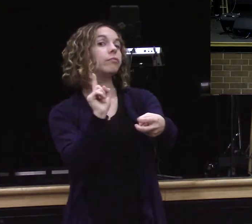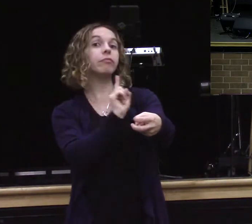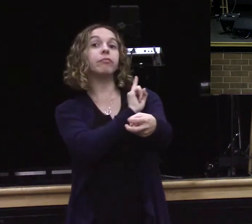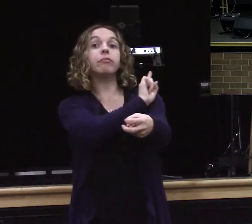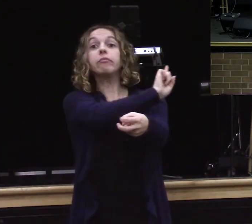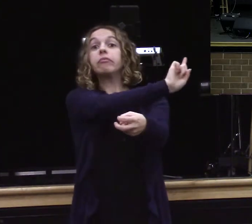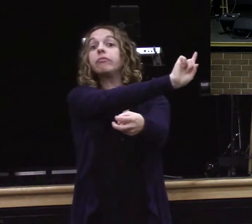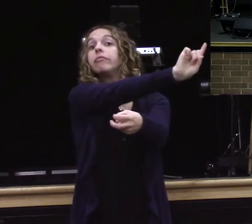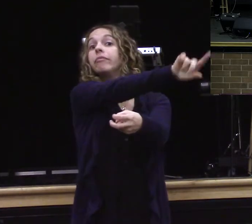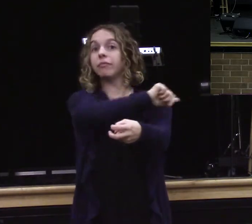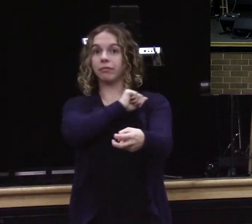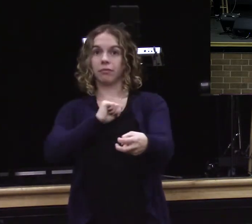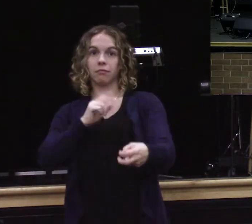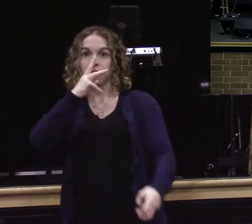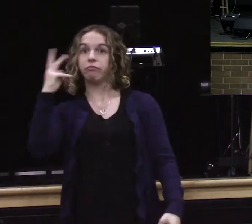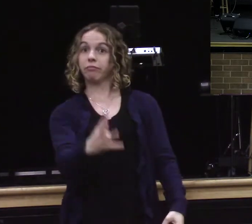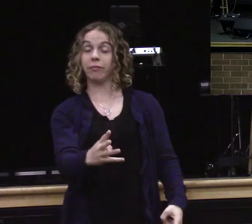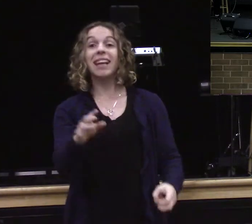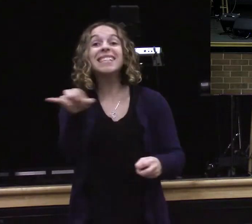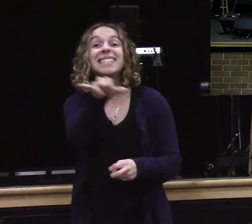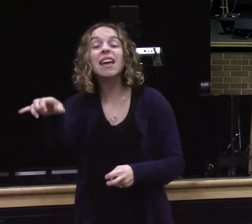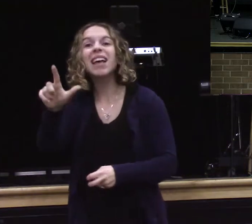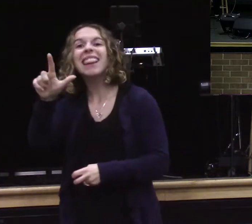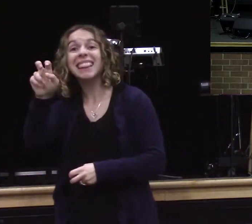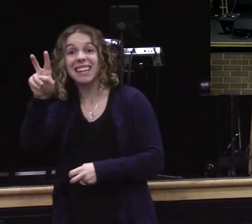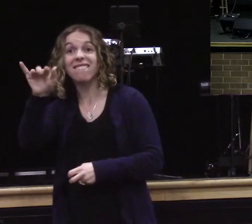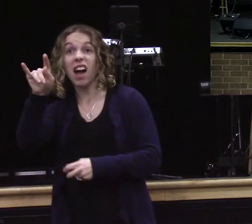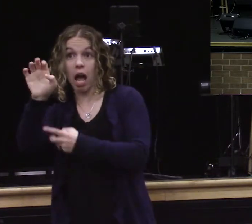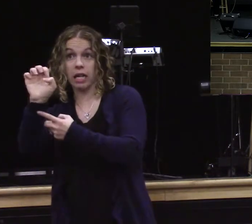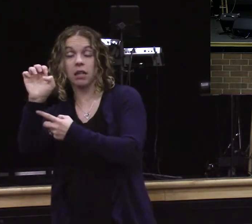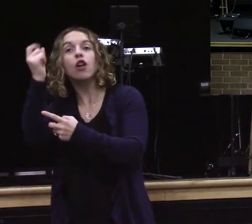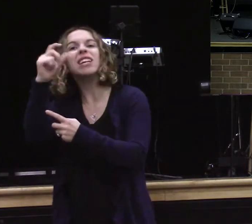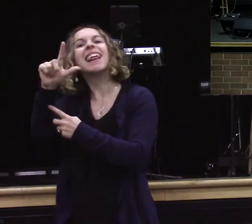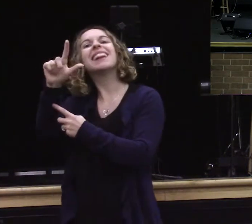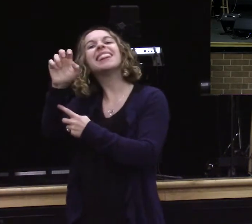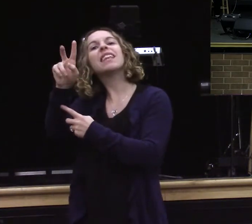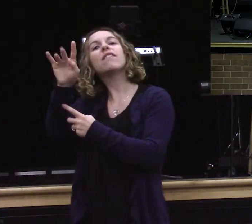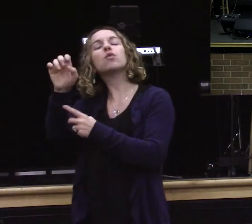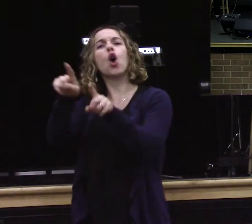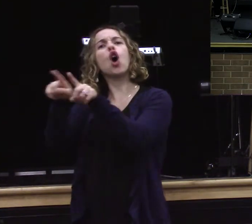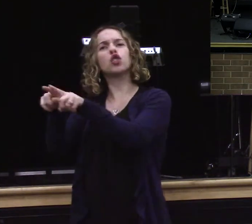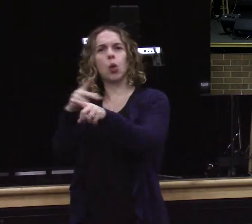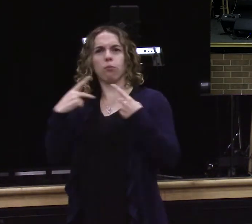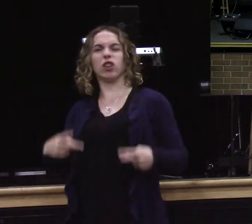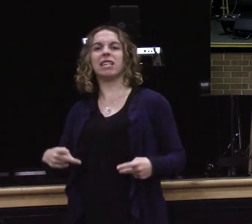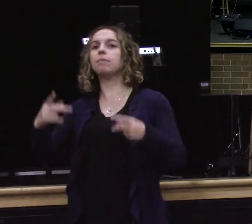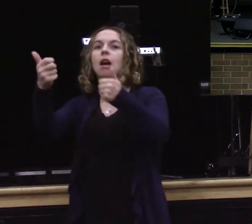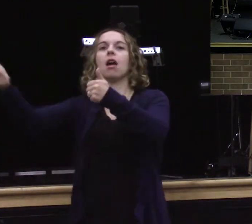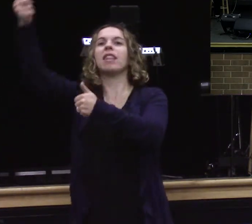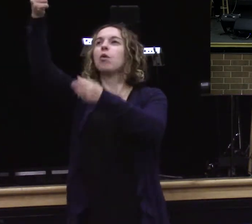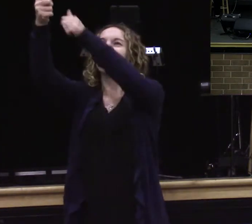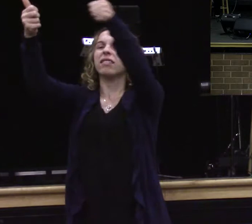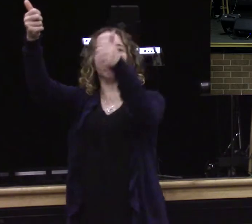side. The very next verse says. Likewise a Levite. The Levites were also priests. But they were not those who could be high priests. They were more